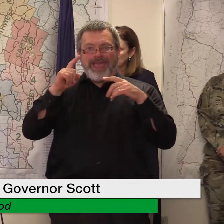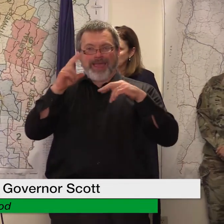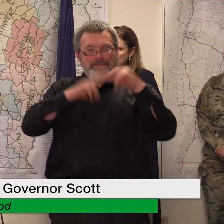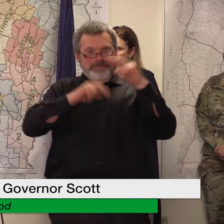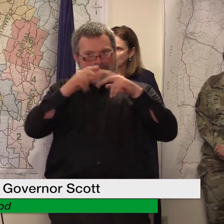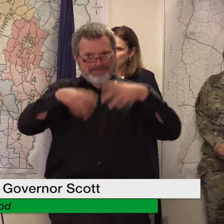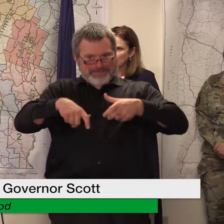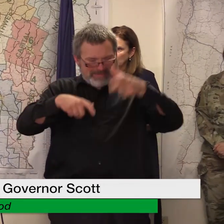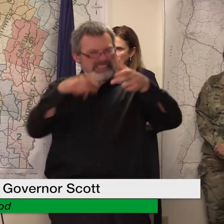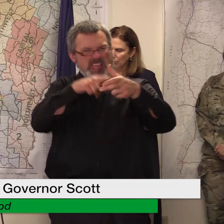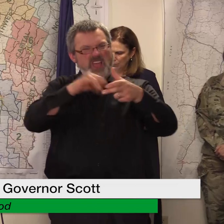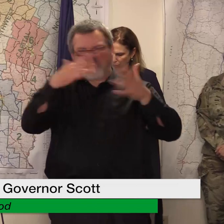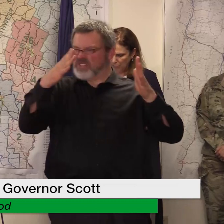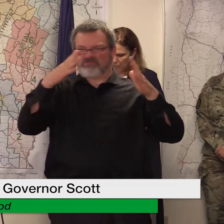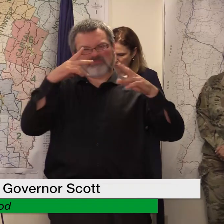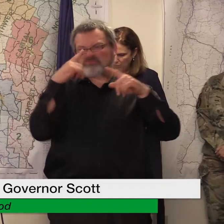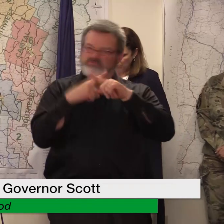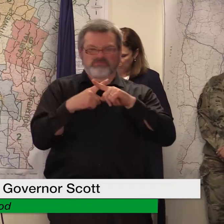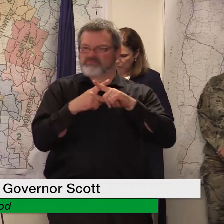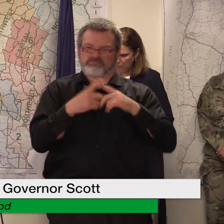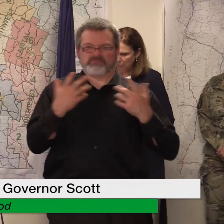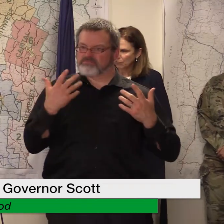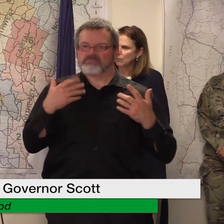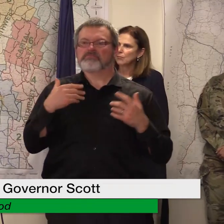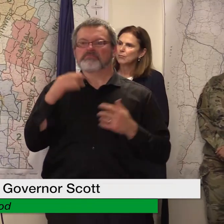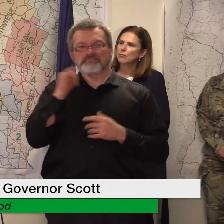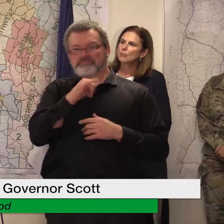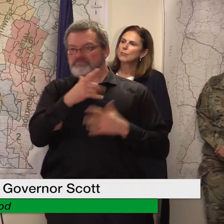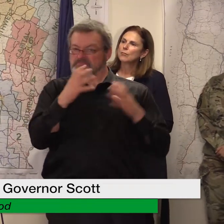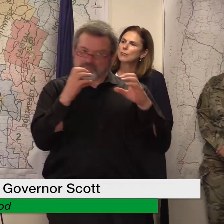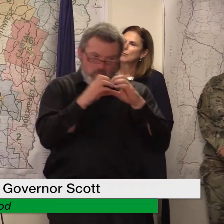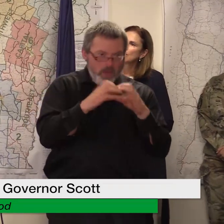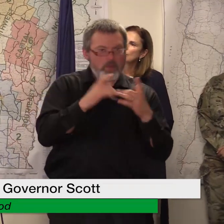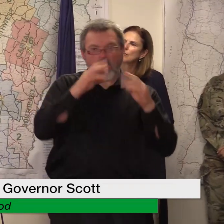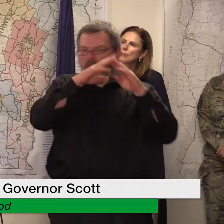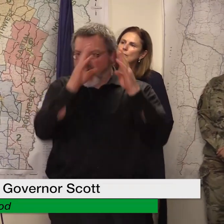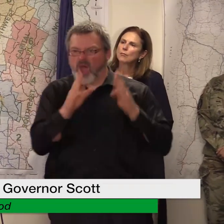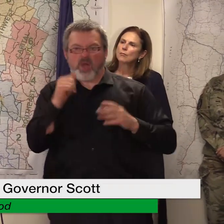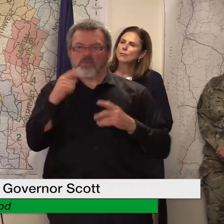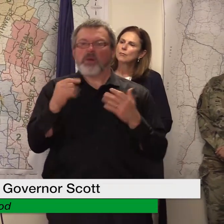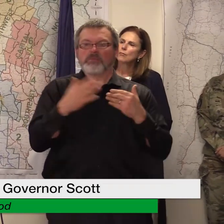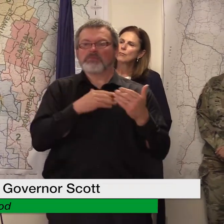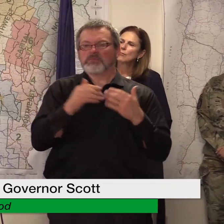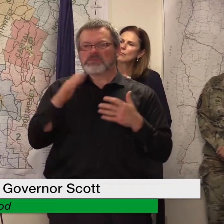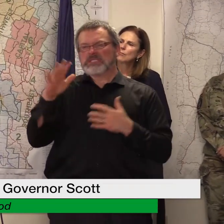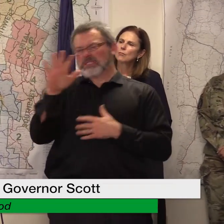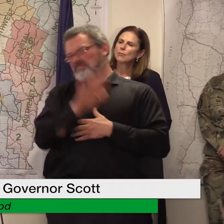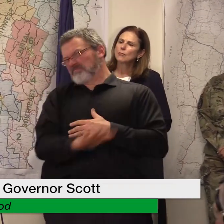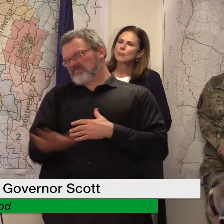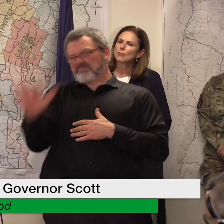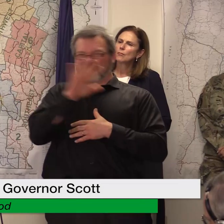mobile homes and homes and so forth we learned this morning uh 60 to 70 thus far